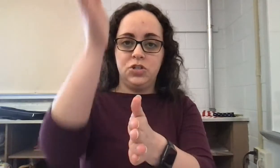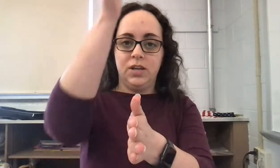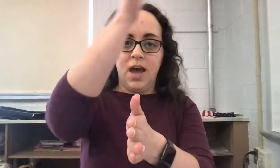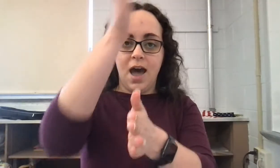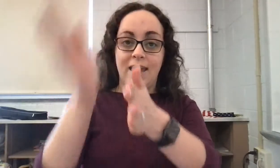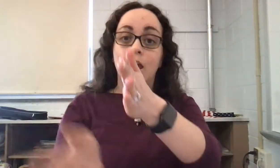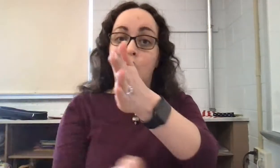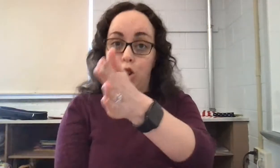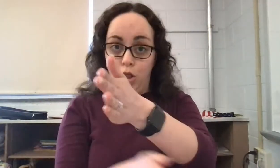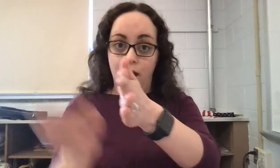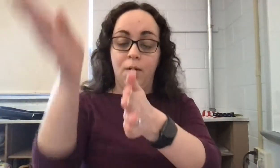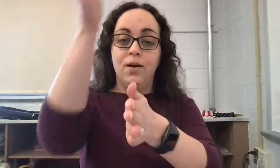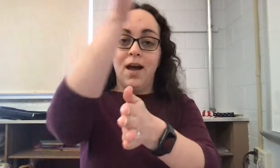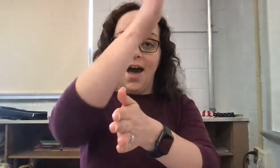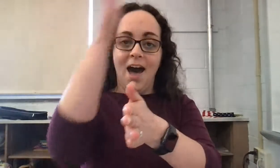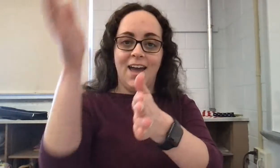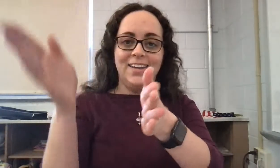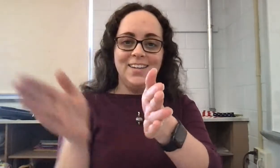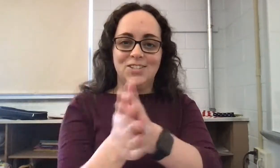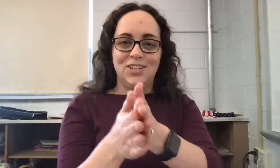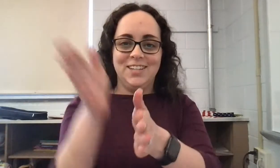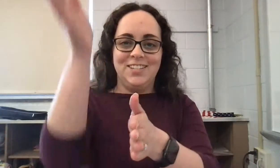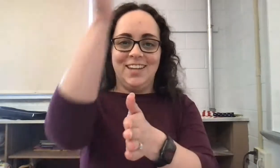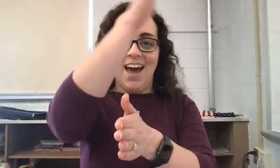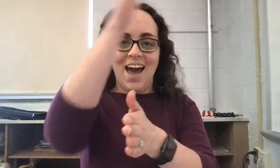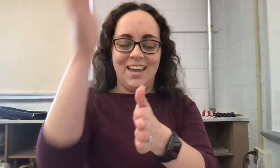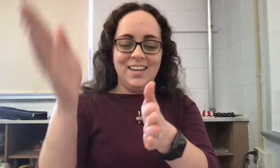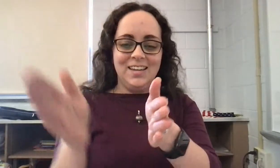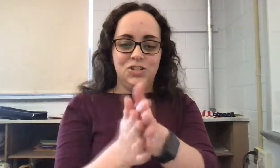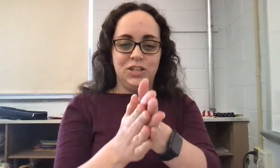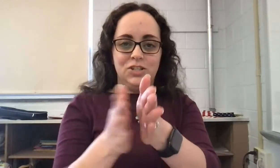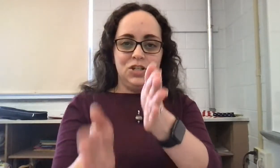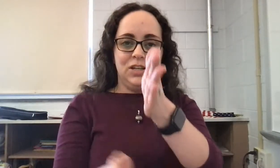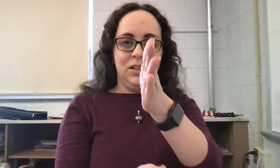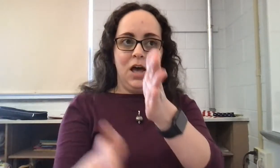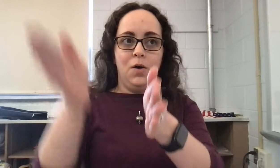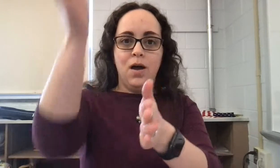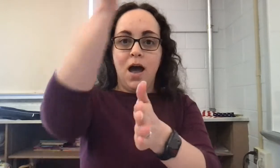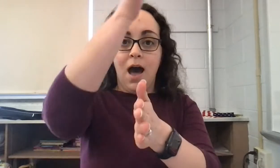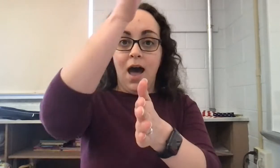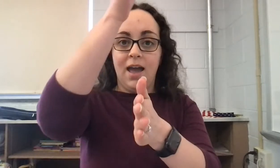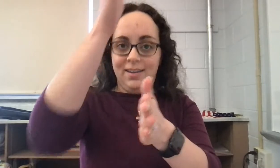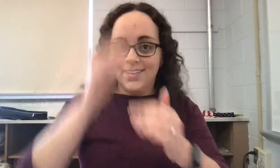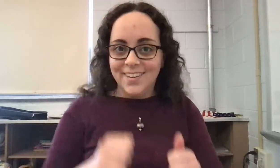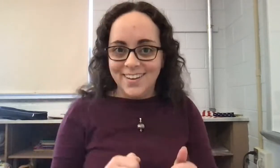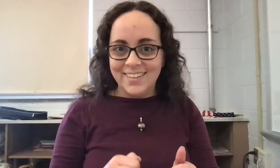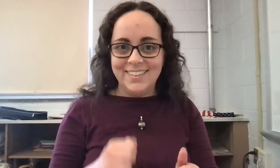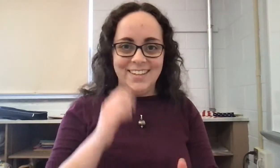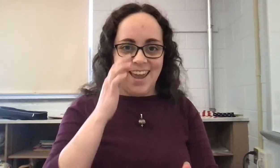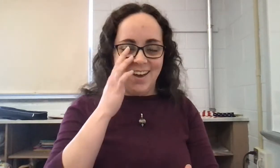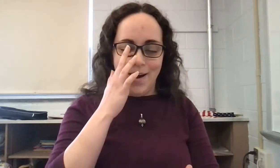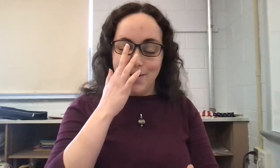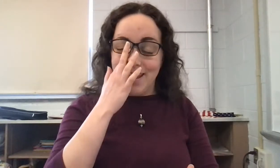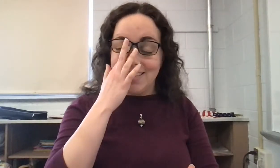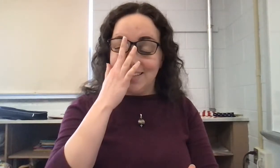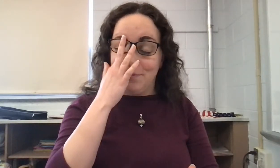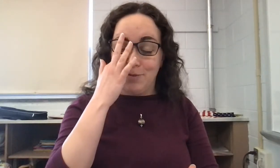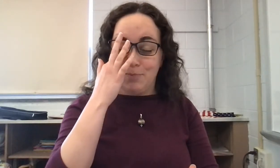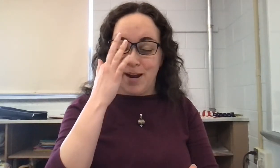chicka high low high chicka chicka high chicka chicka low high yeah oh man it's a bit of a brain